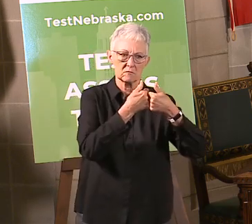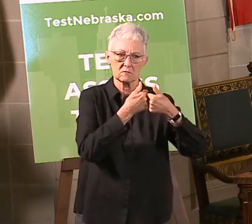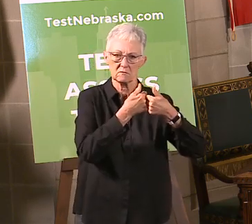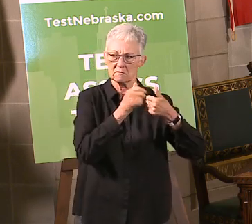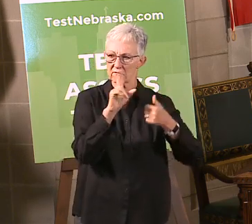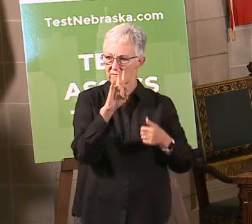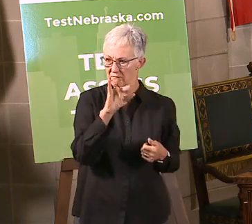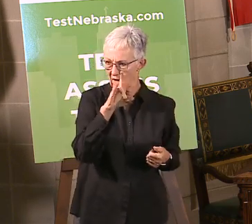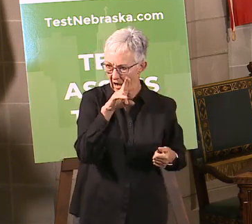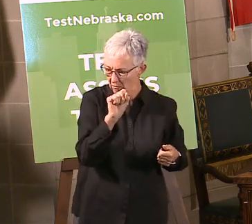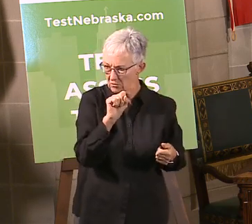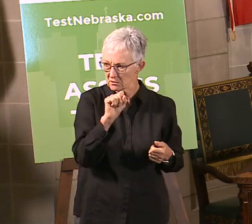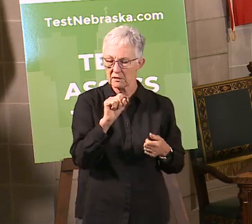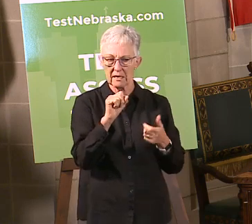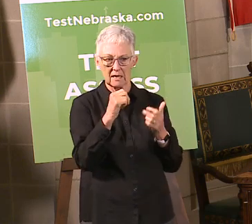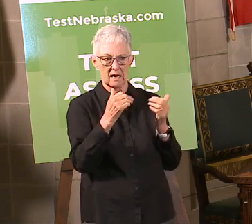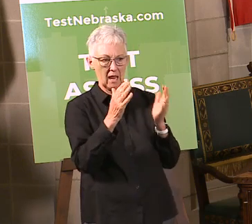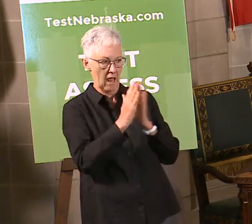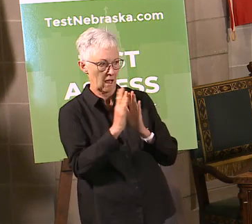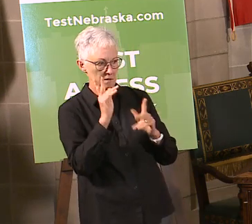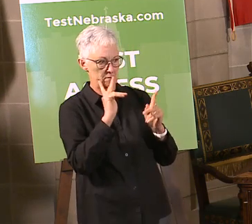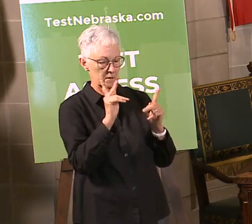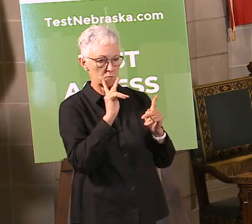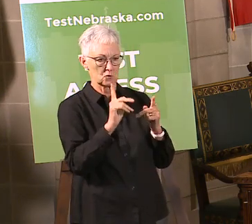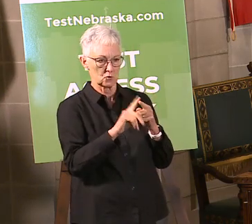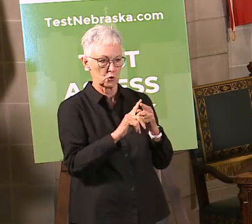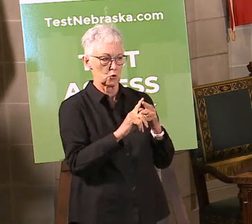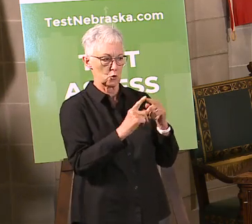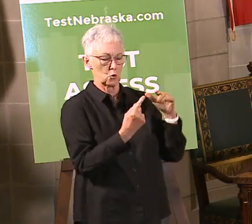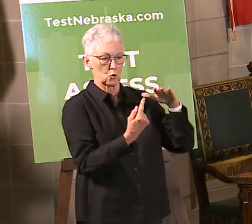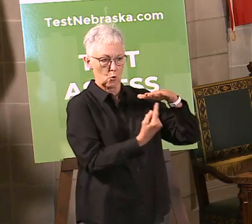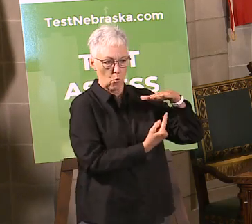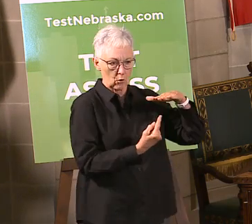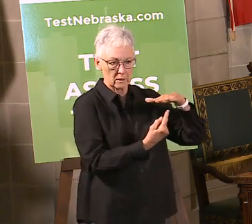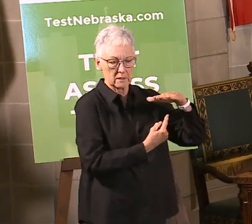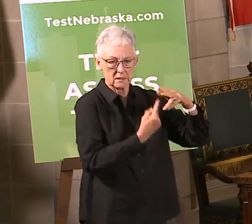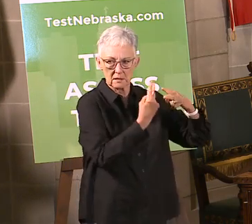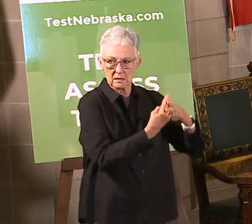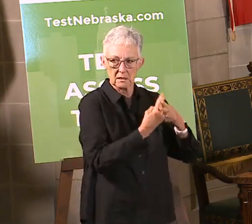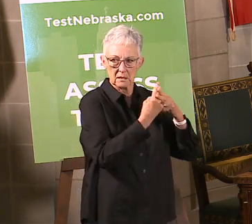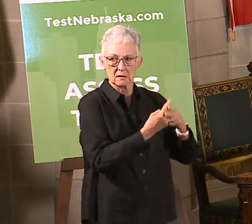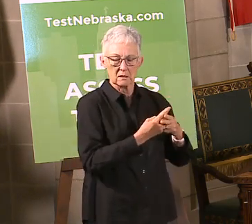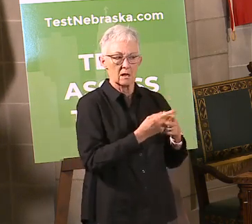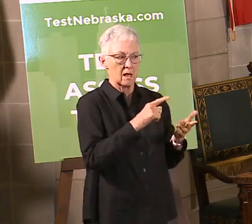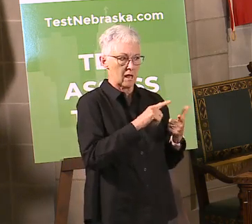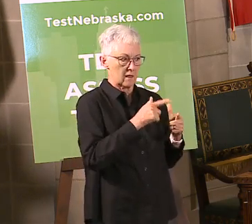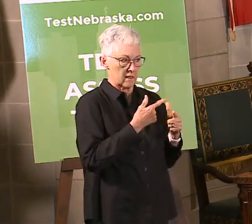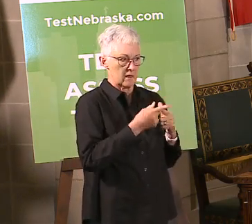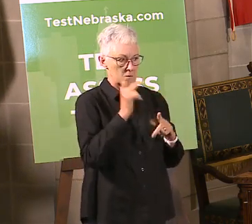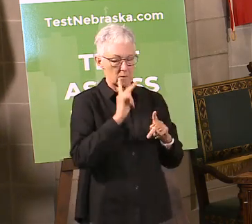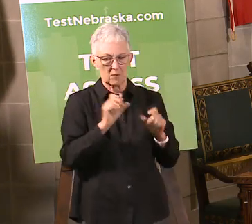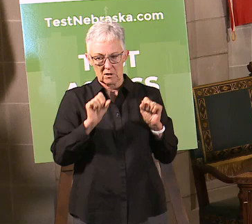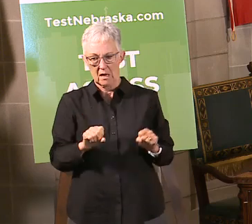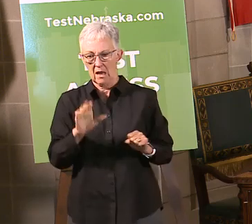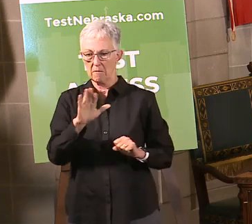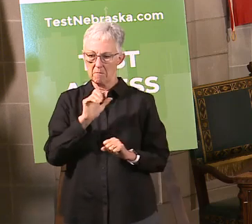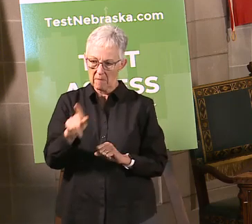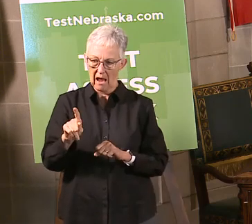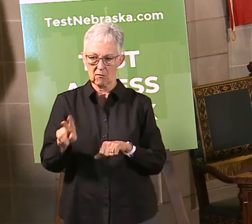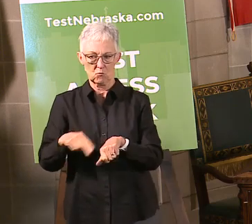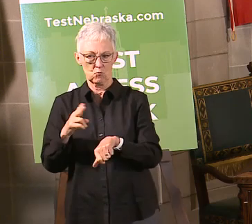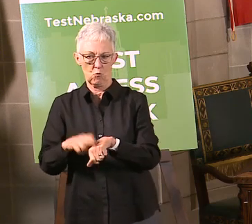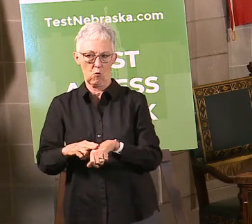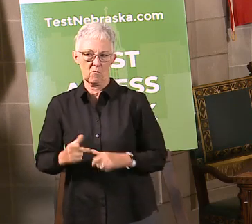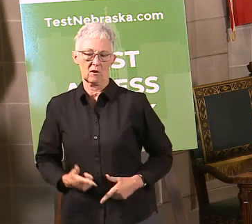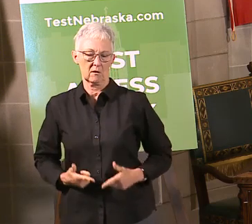isolate and quarantine so we can let other people start getting back to a more normal life by loosening up some of the restrictions that we've talked about. Thanks again,